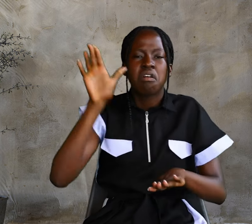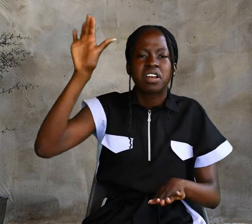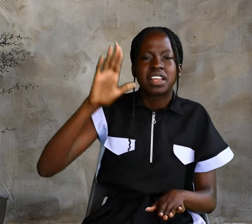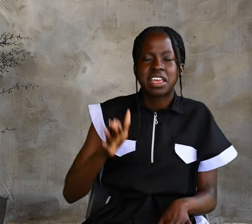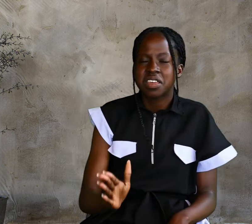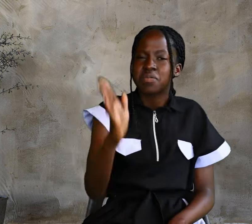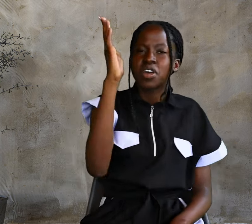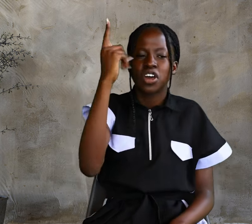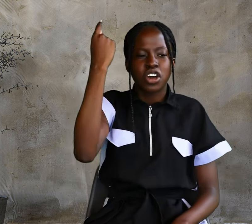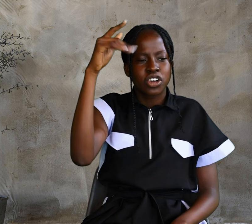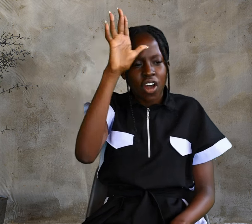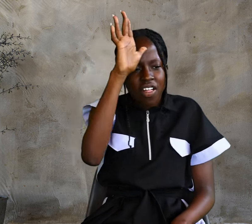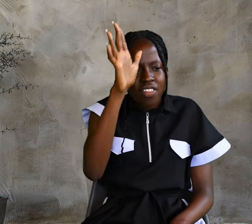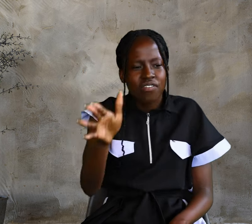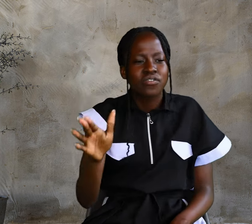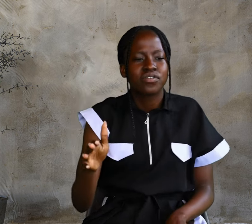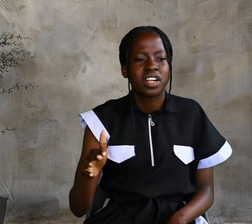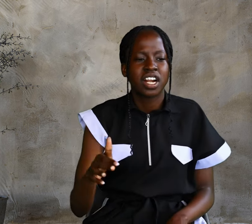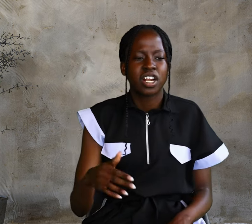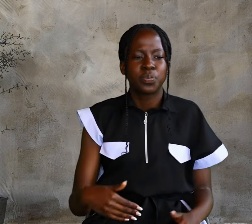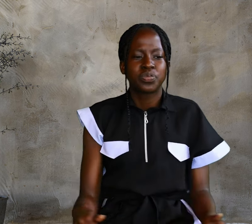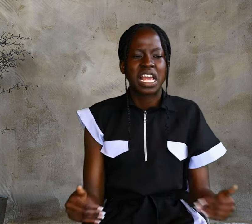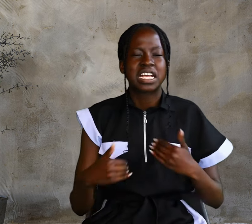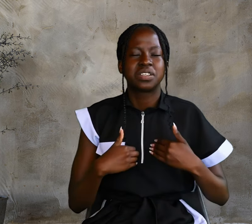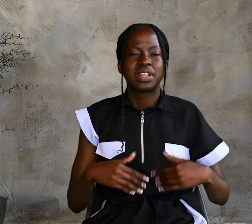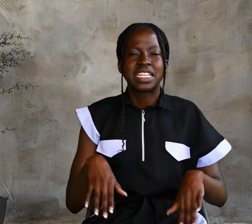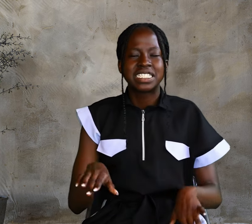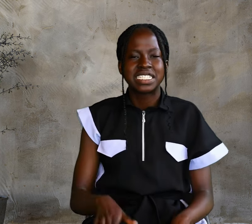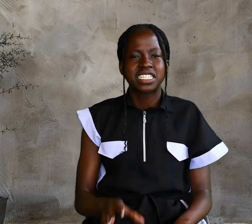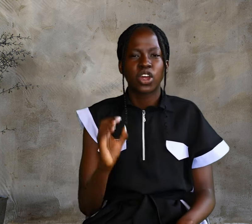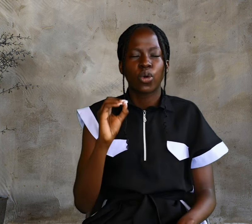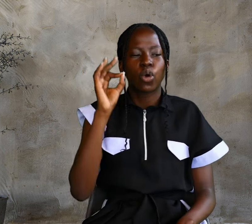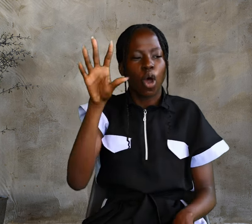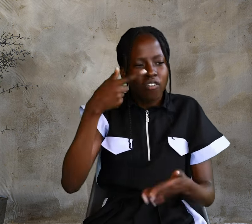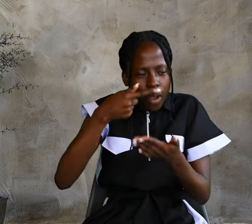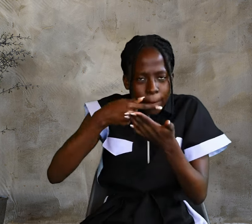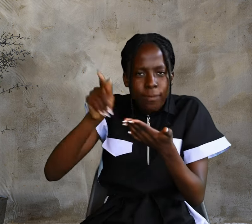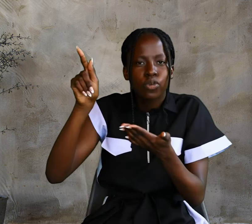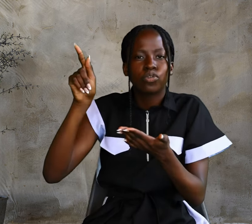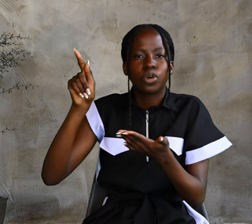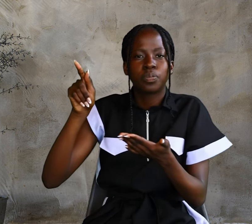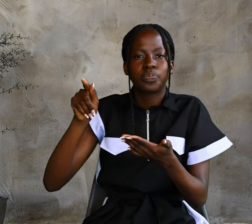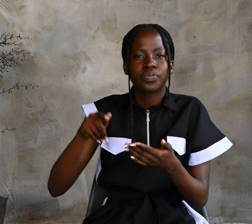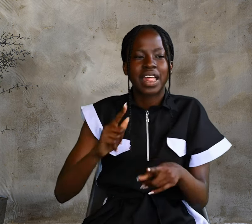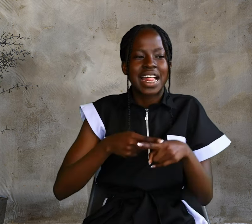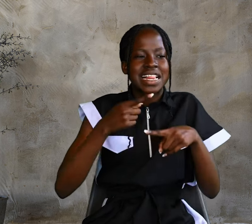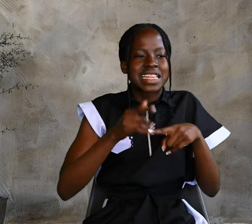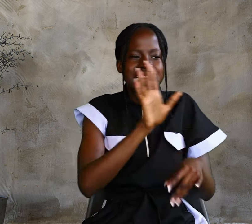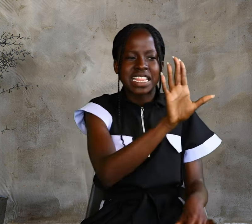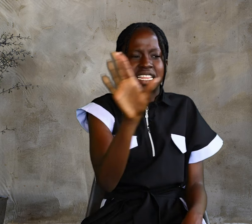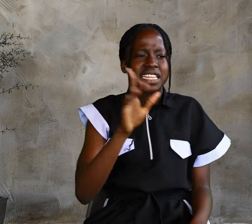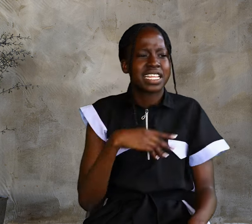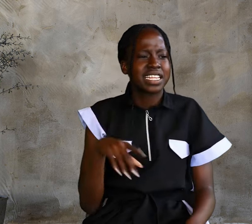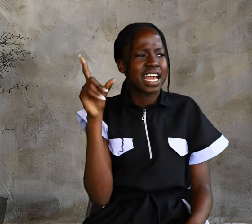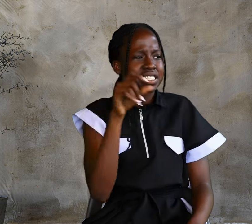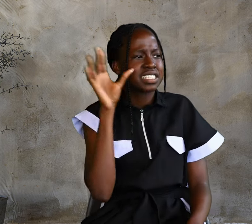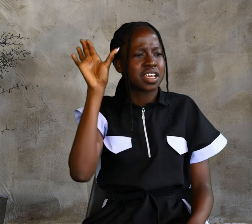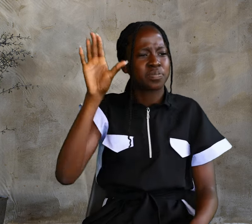For on him God the Father has placed the seal of approval. Then they asked him,